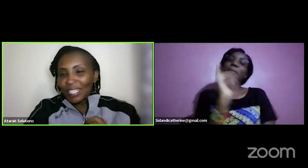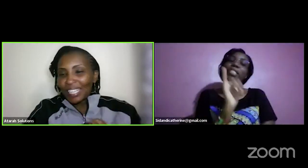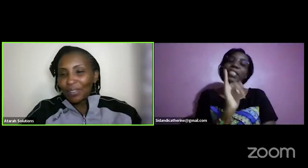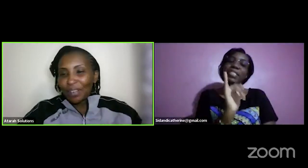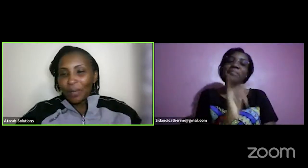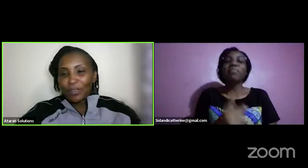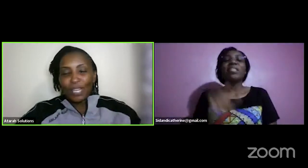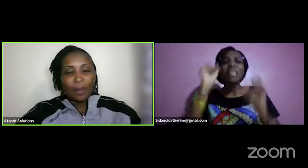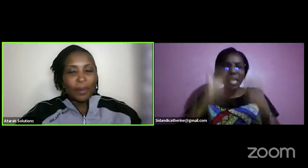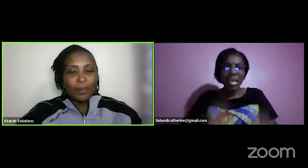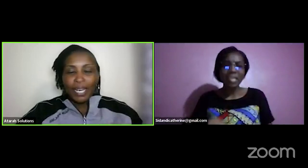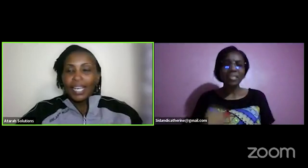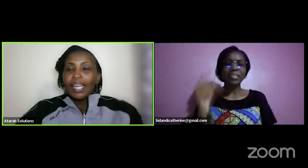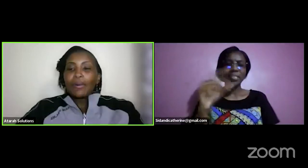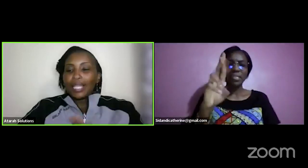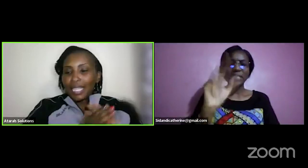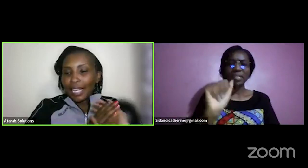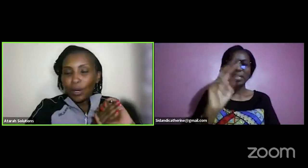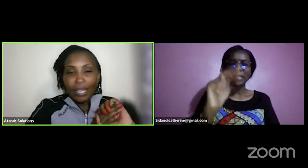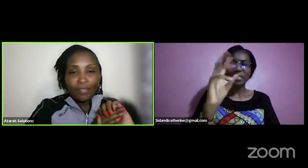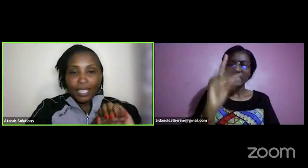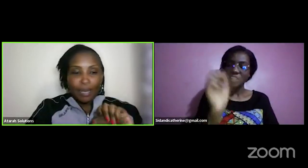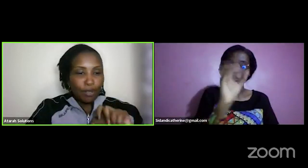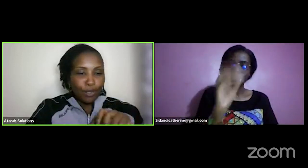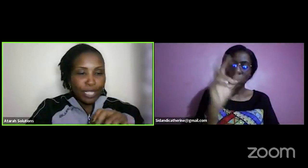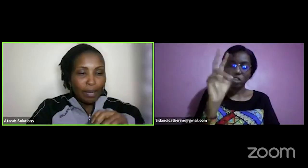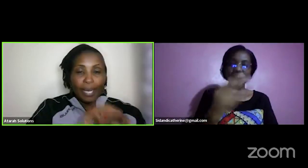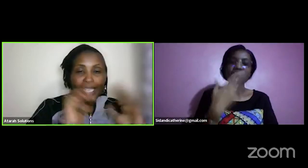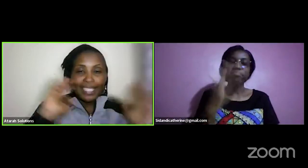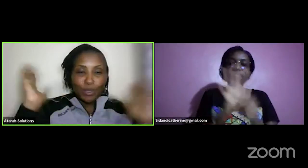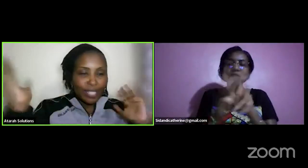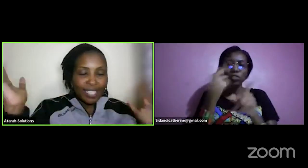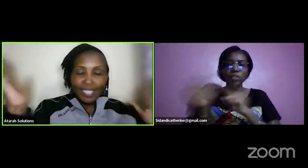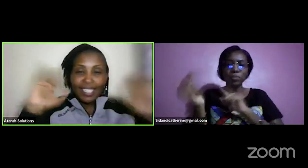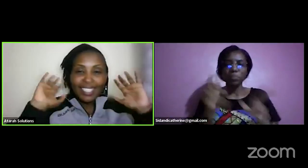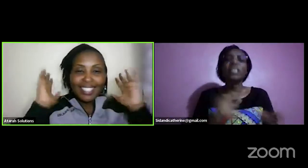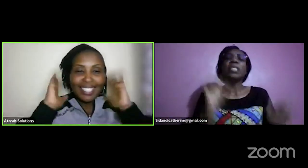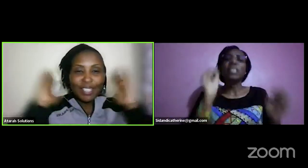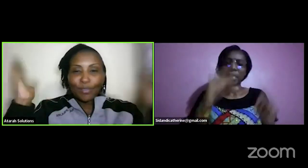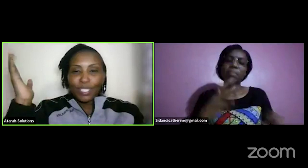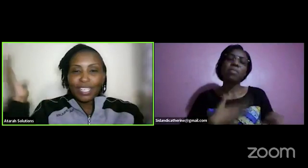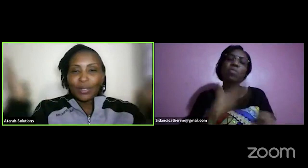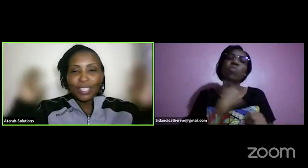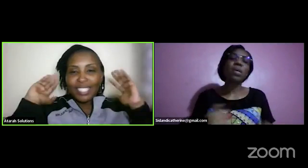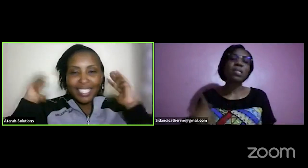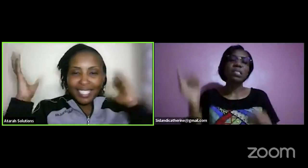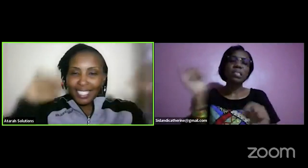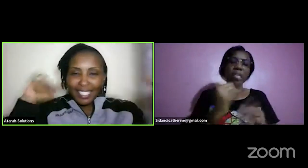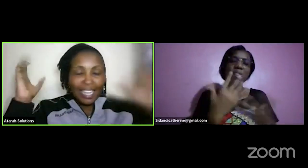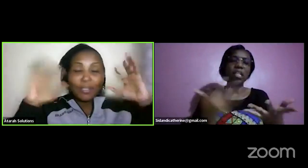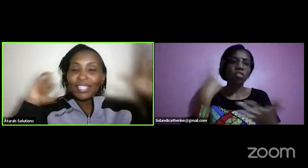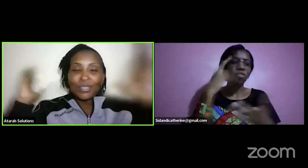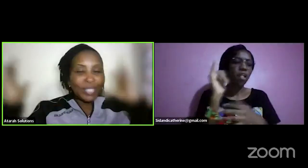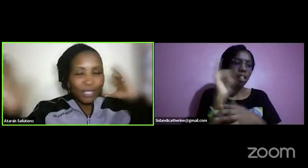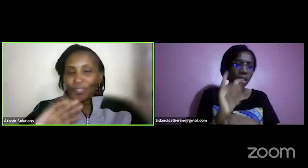grandson thank you very much for coming back right i know i have taken a bit of your time i needed to settle in this thing of hosting alone is still